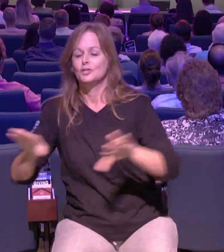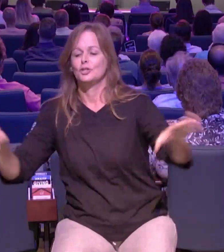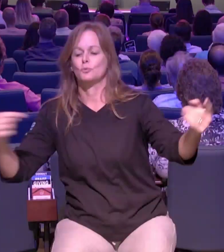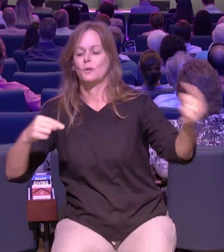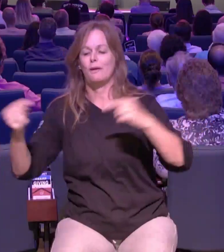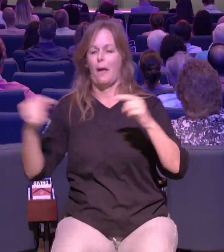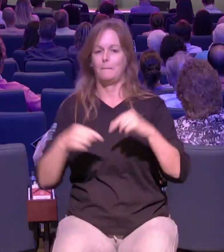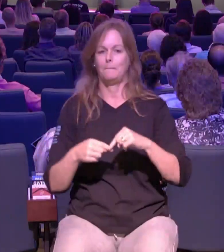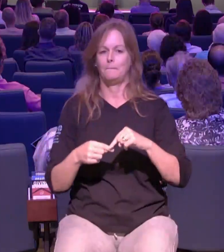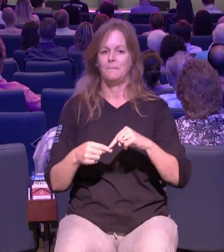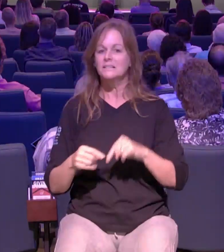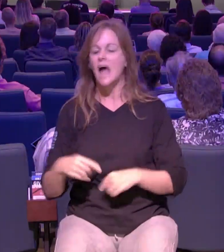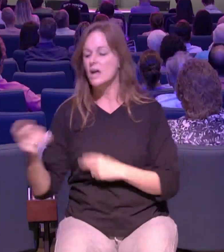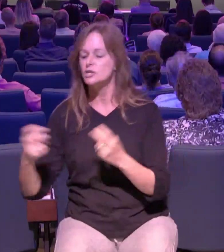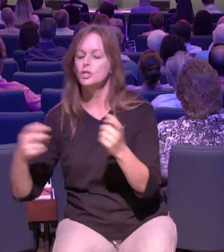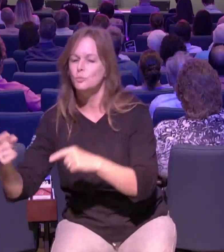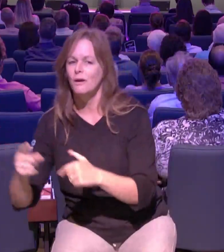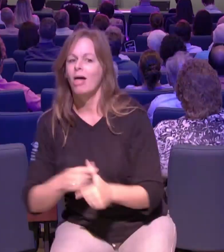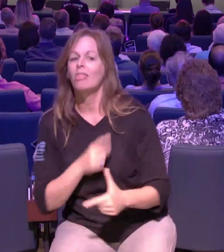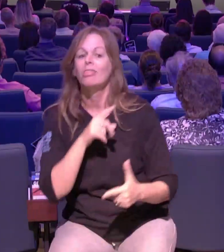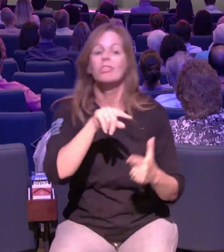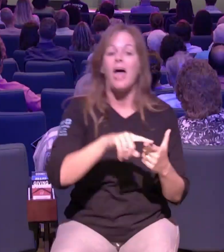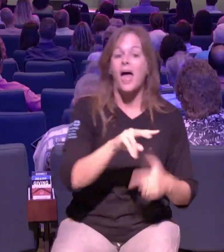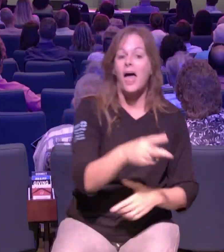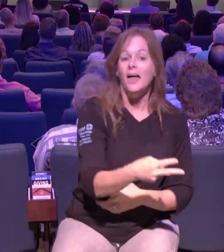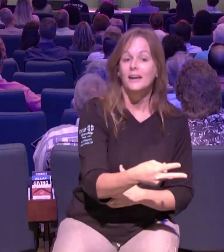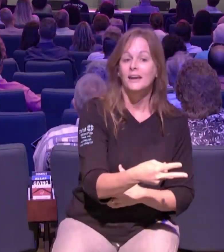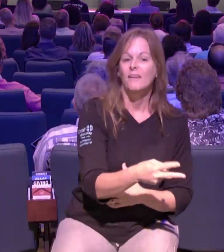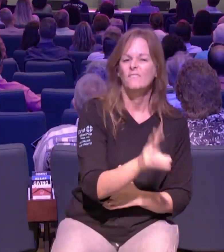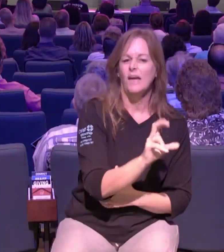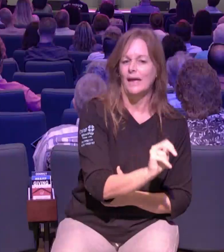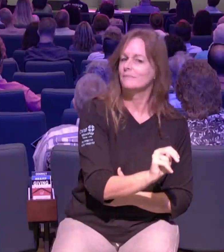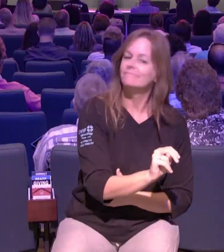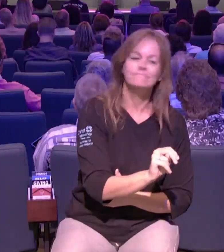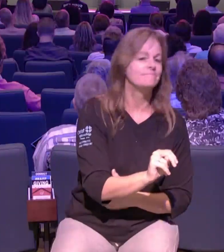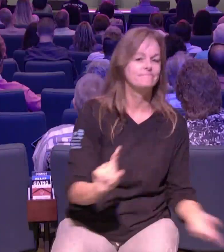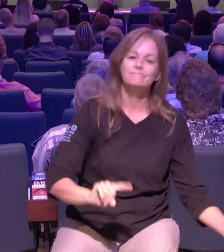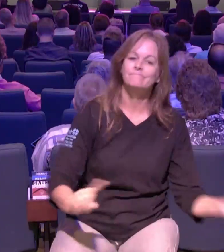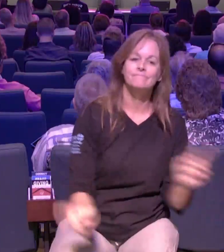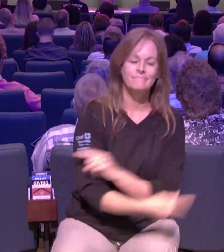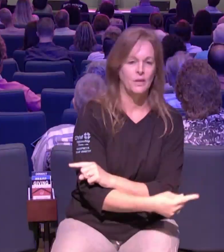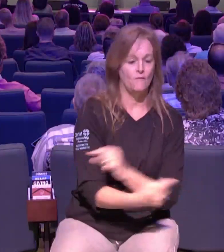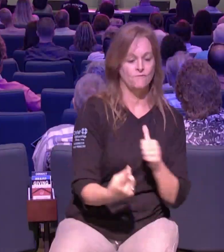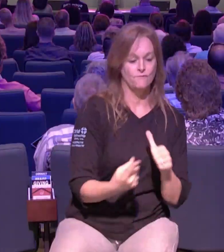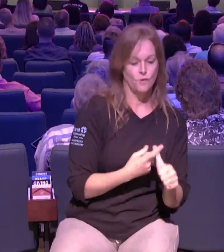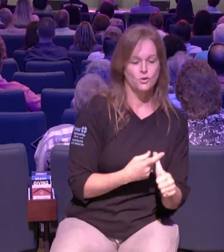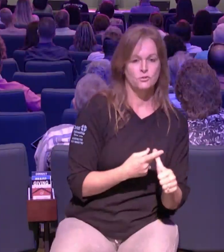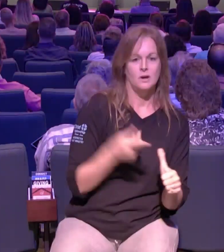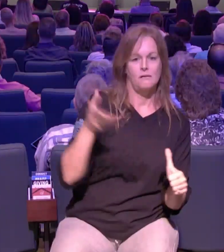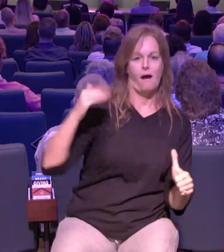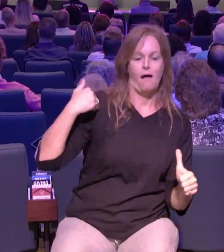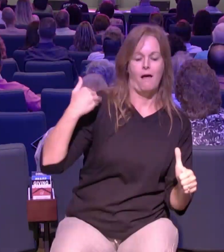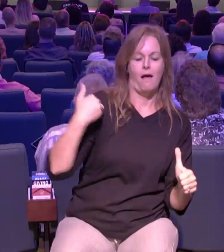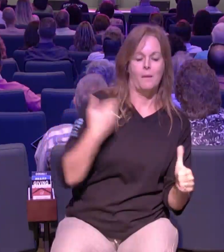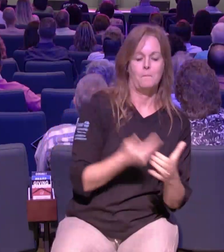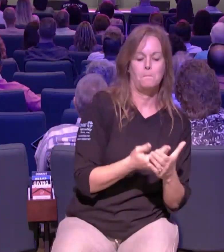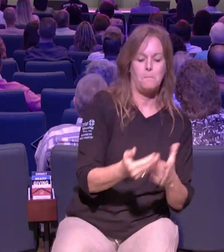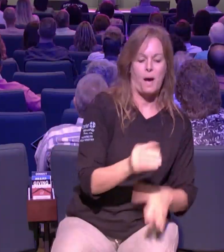past walking in the power and the freedom that god wants to give them so you may be thinking okay todd what do need me to do